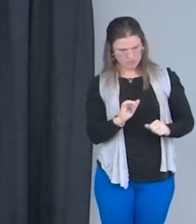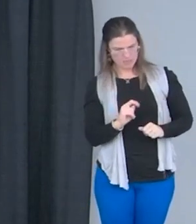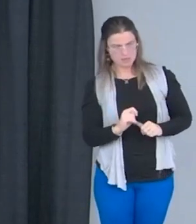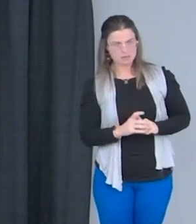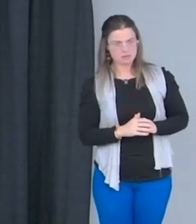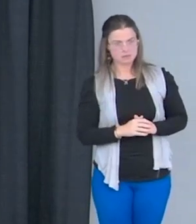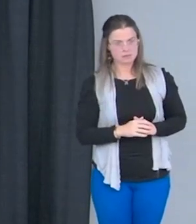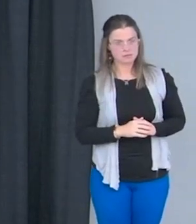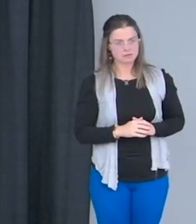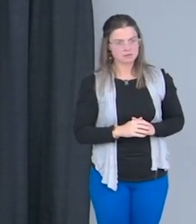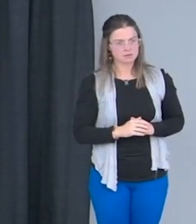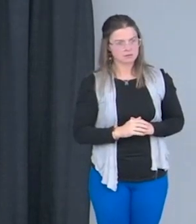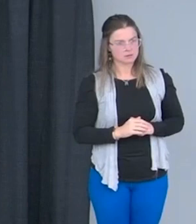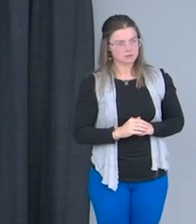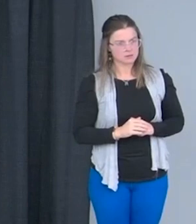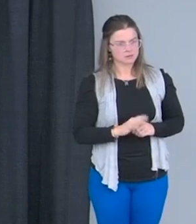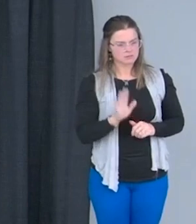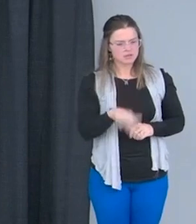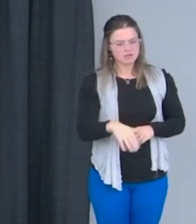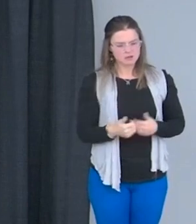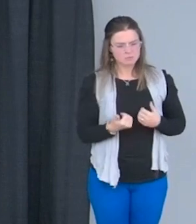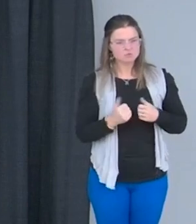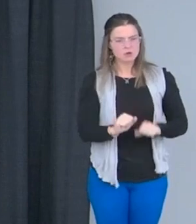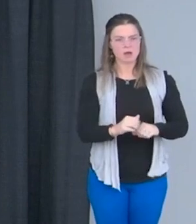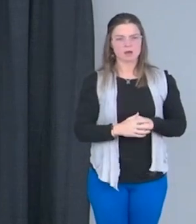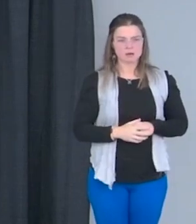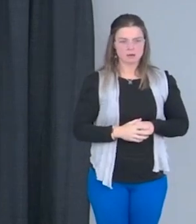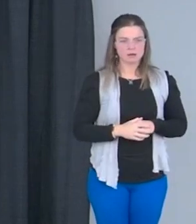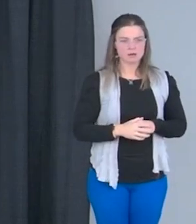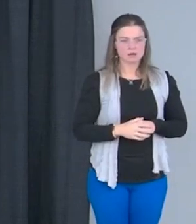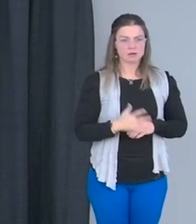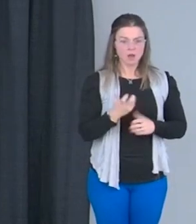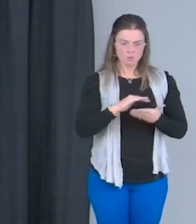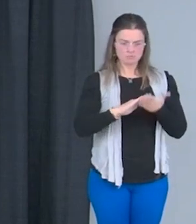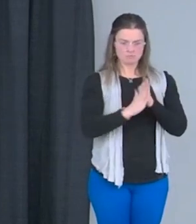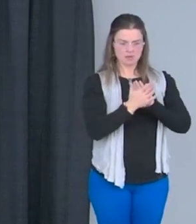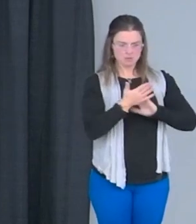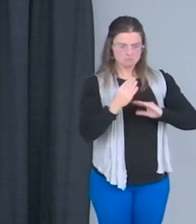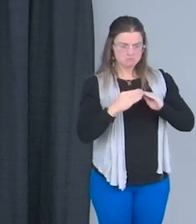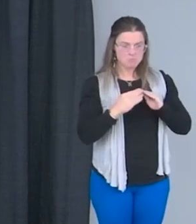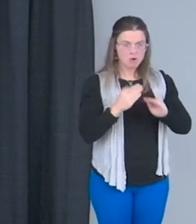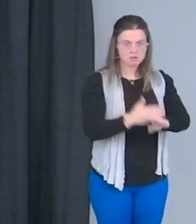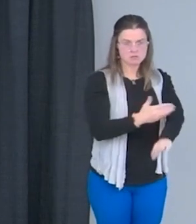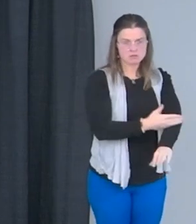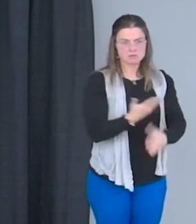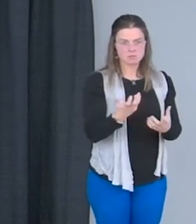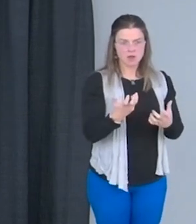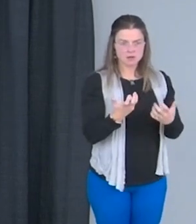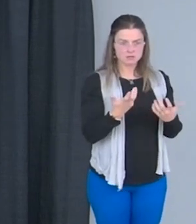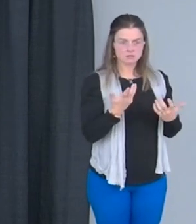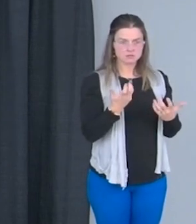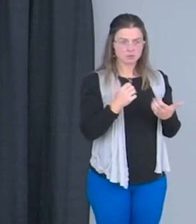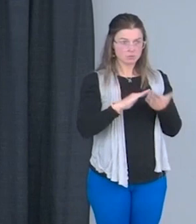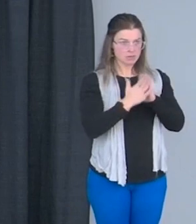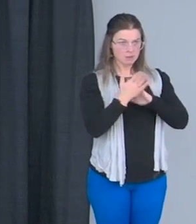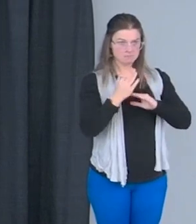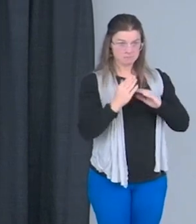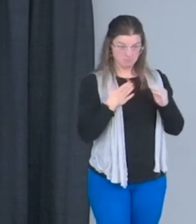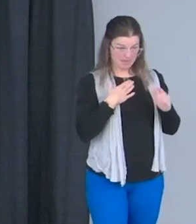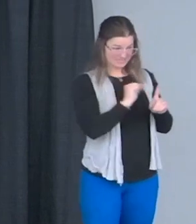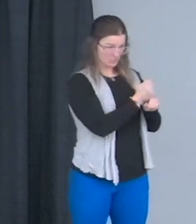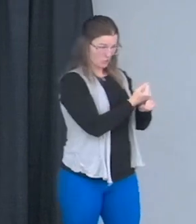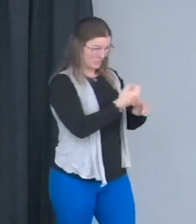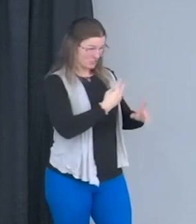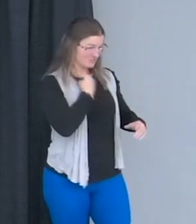Let me just try this thing out. If I want to be more, right? Like if I want to be more than my situation right now,